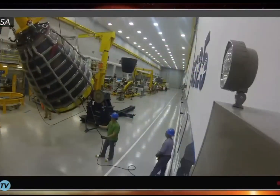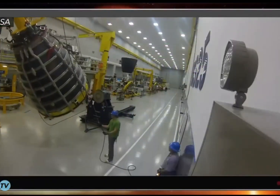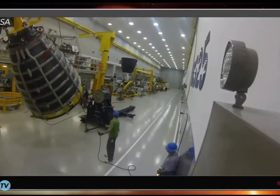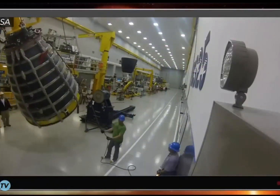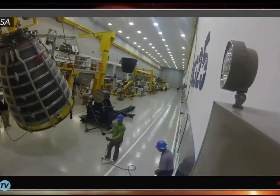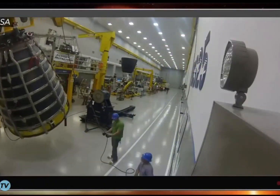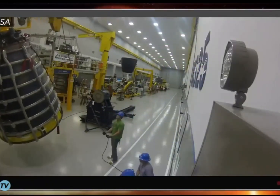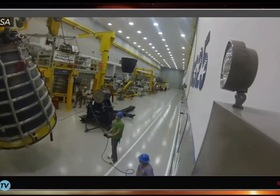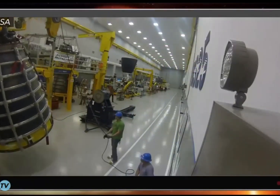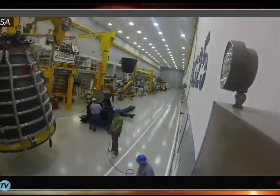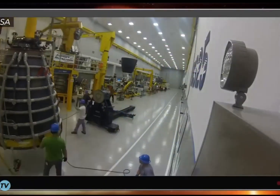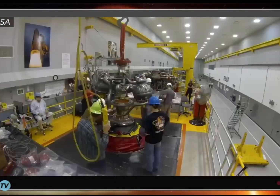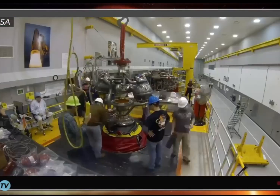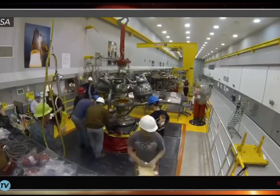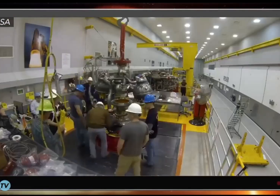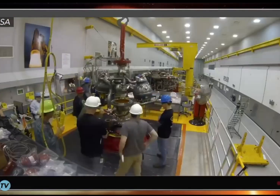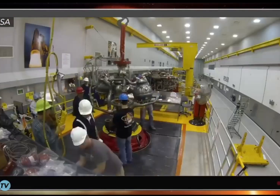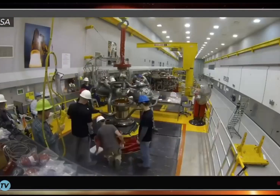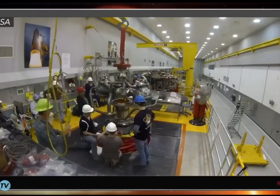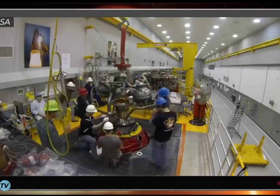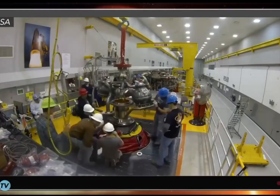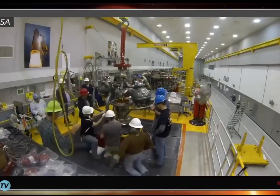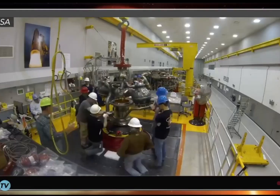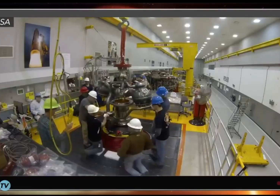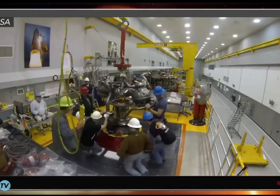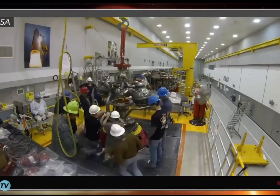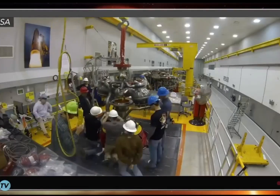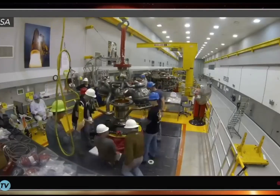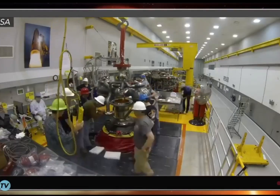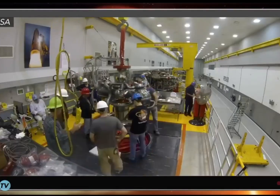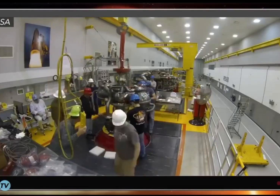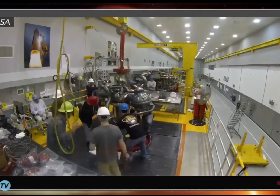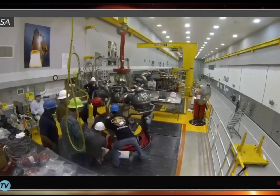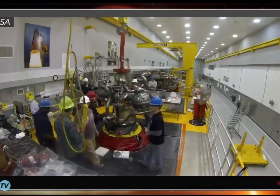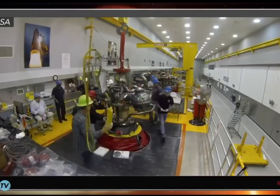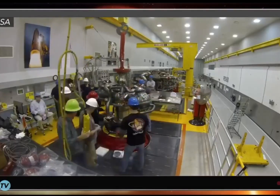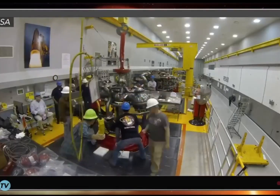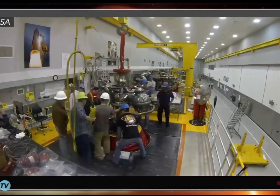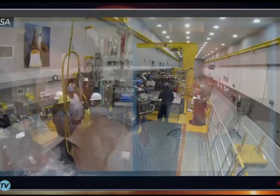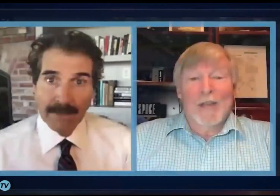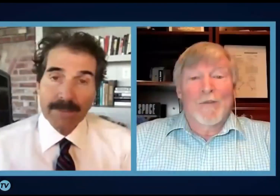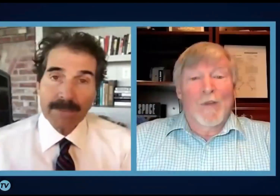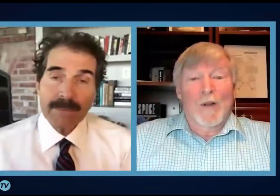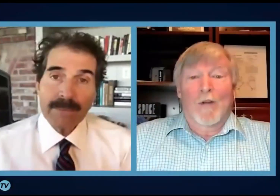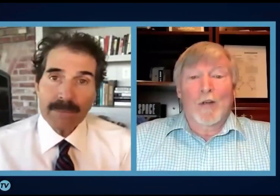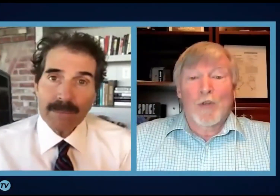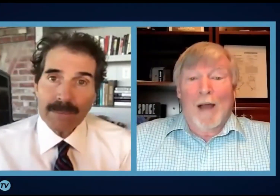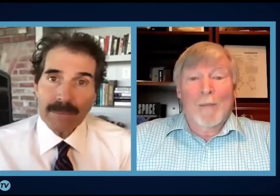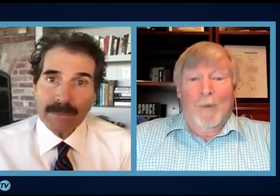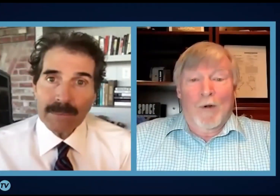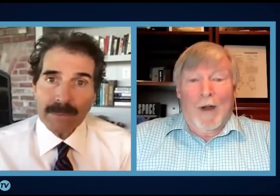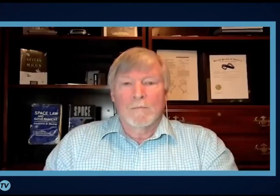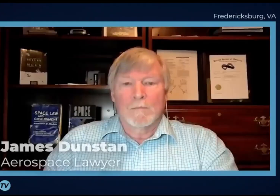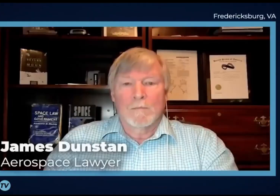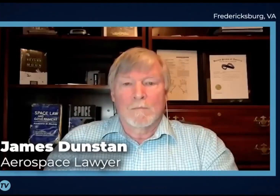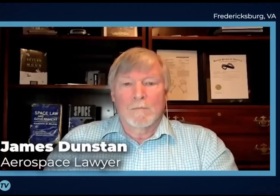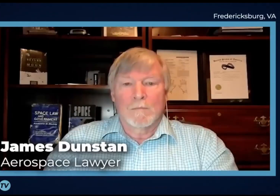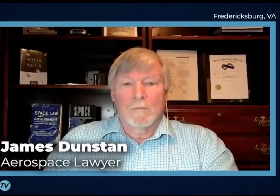as long as spaceships were assembled in many congressmen's districts. In some ways, NASA is a very large job program. Aerospace